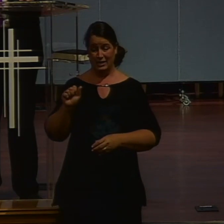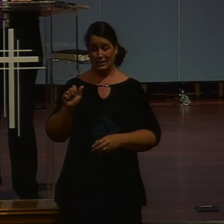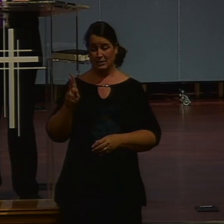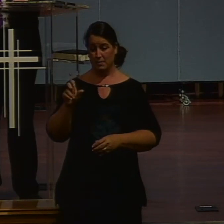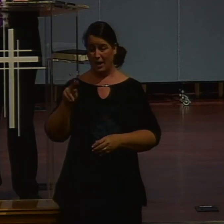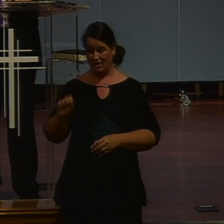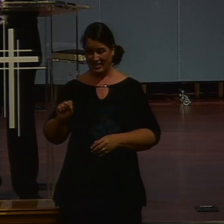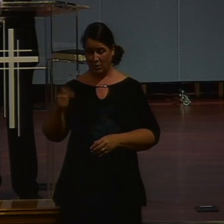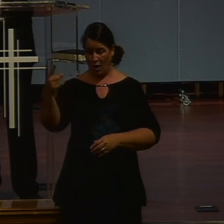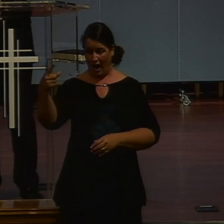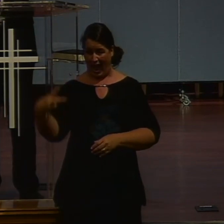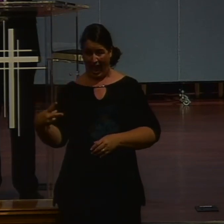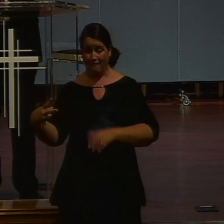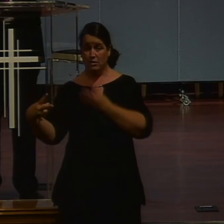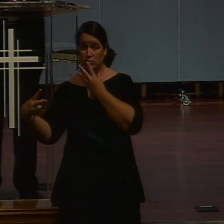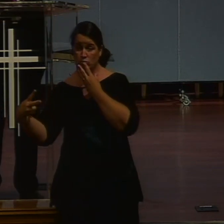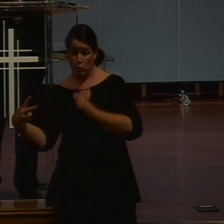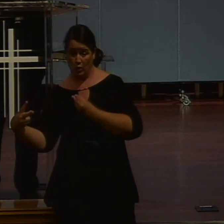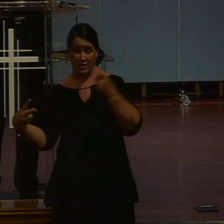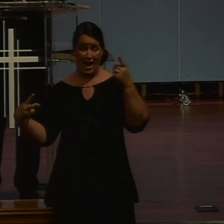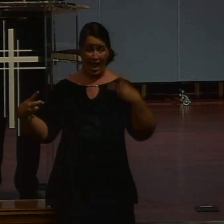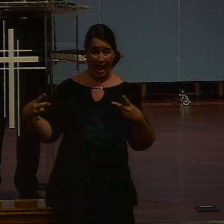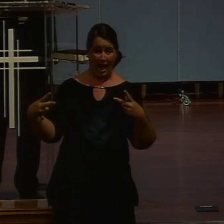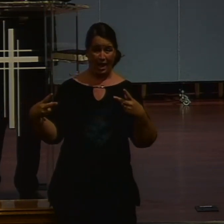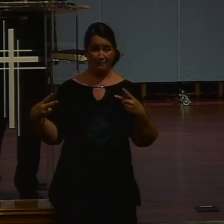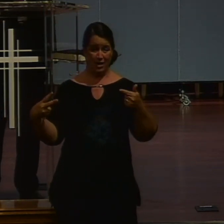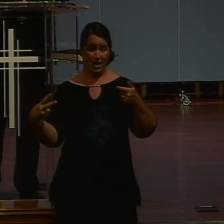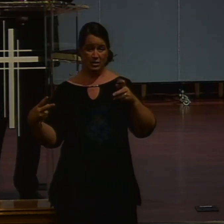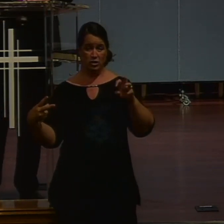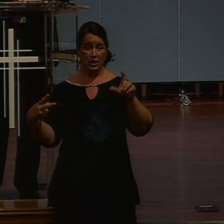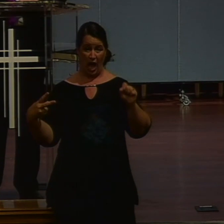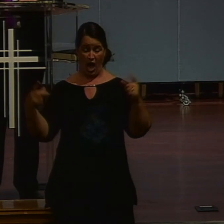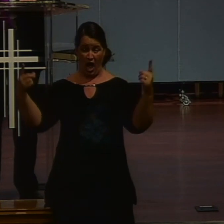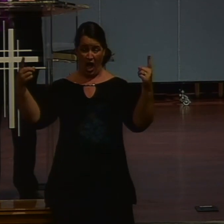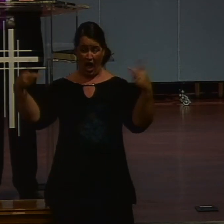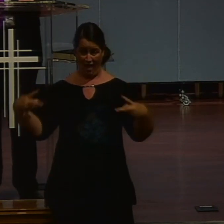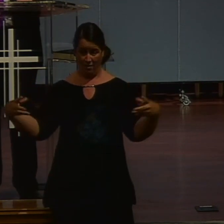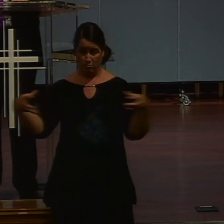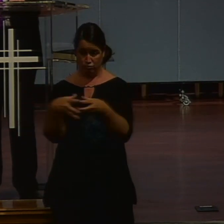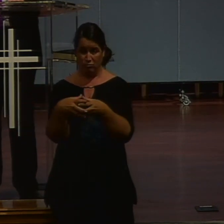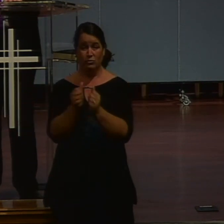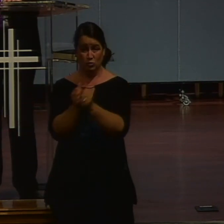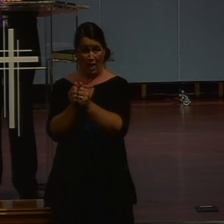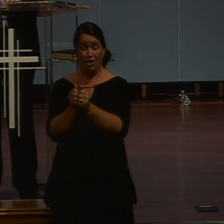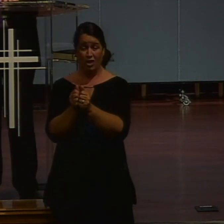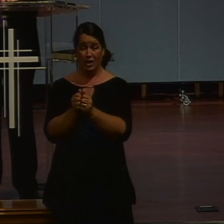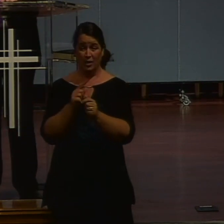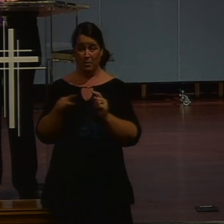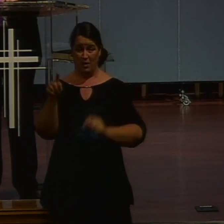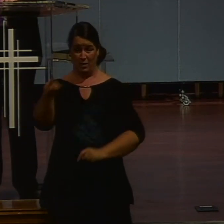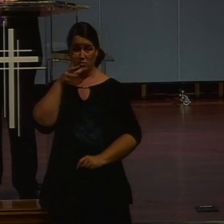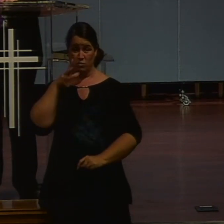and part Gentile. And the Jews, as the woman said, had no dealings with them, especially if they